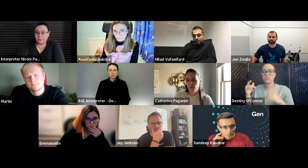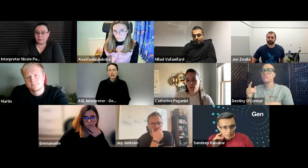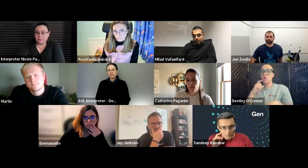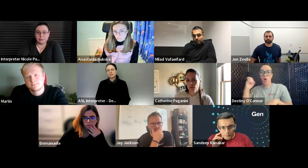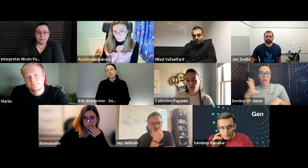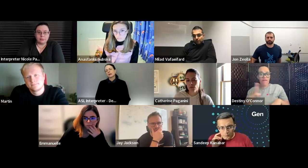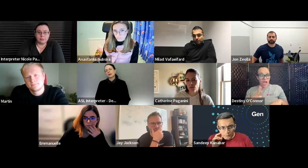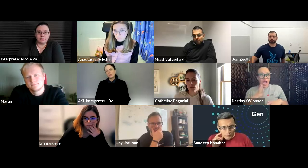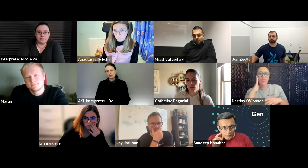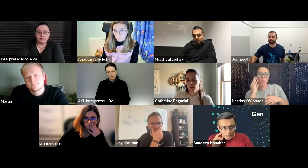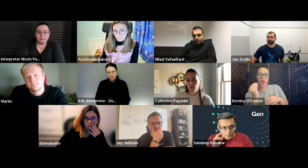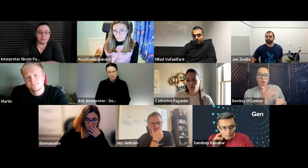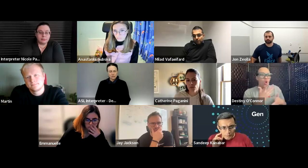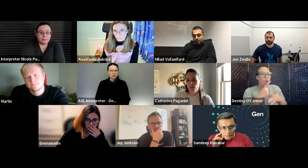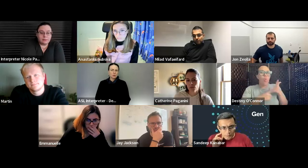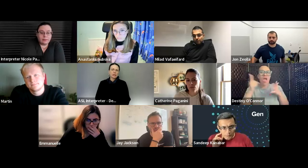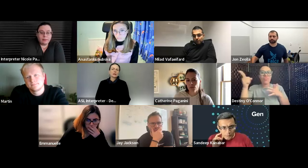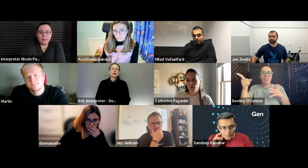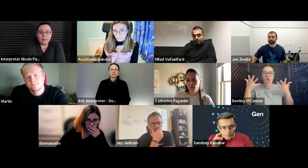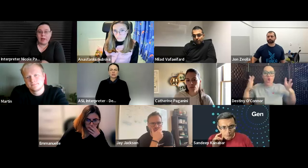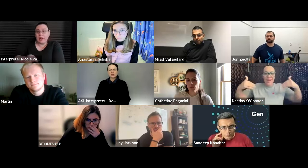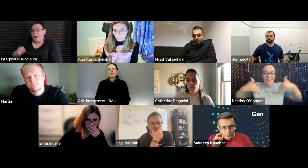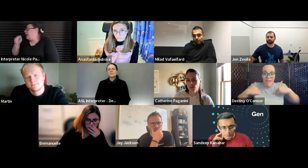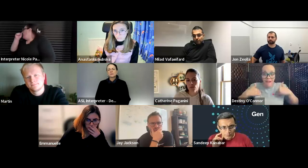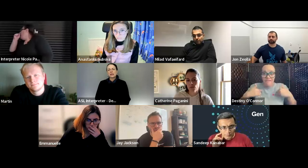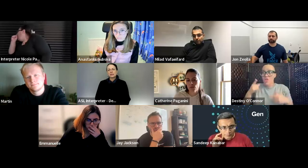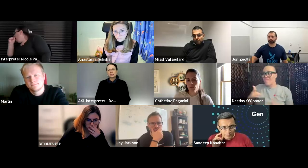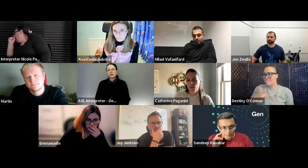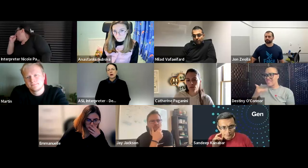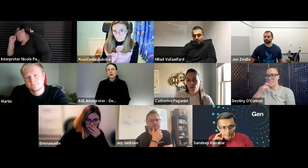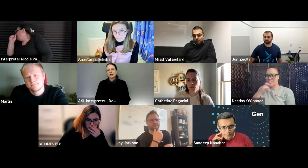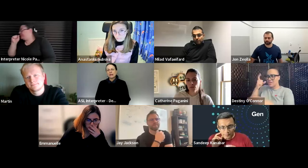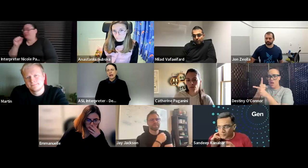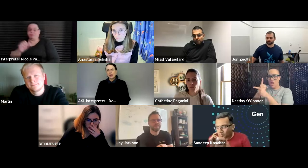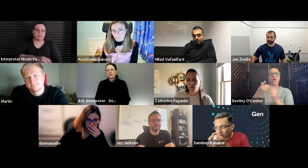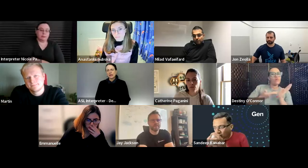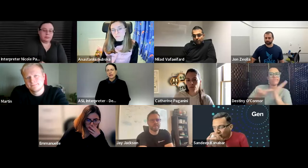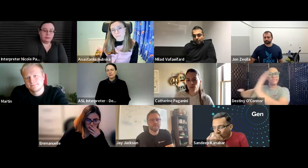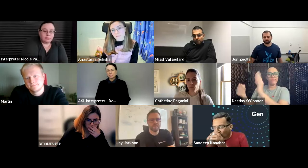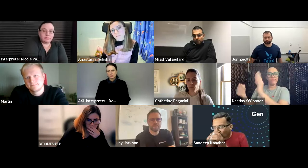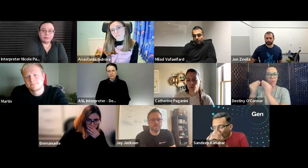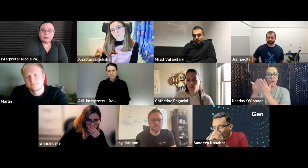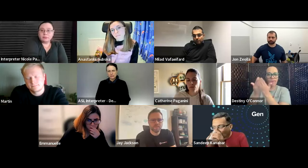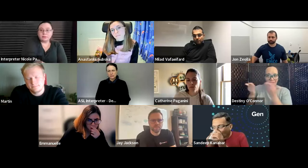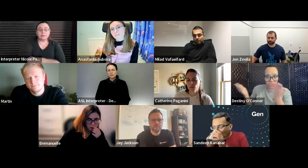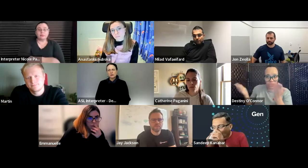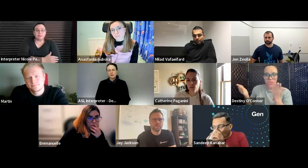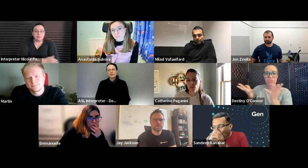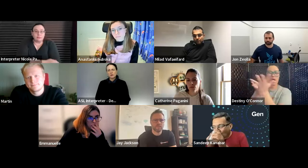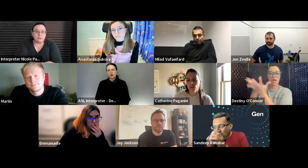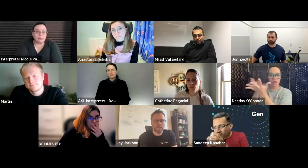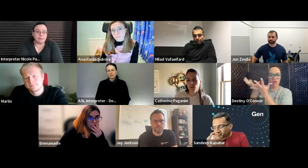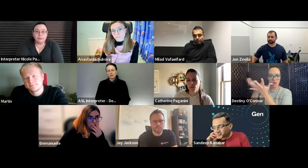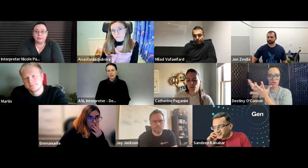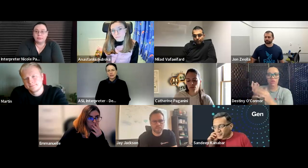interpreters will be best and what events need interpreting etc and so they already have a resource list so